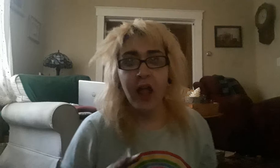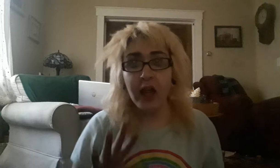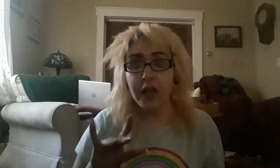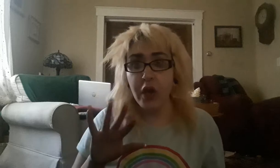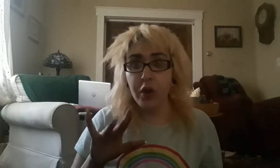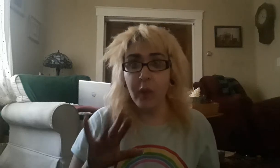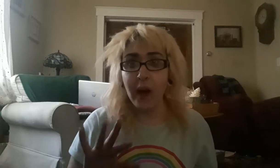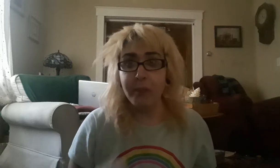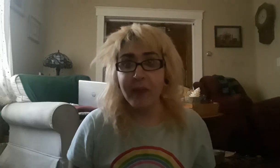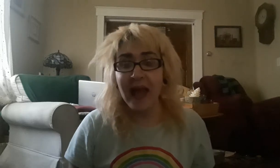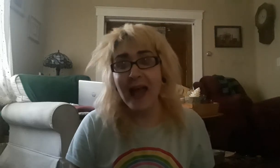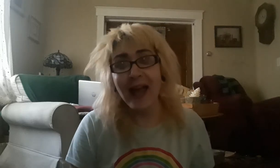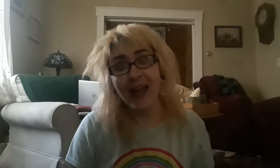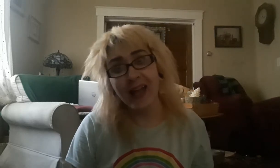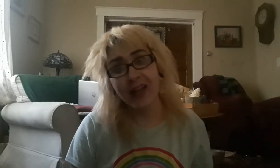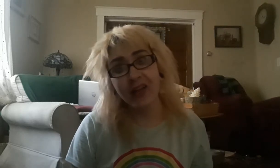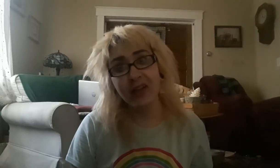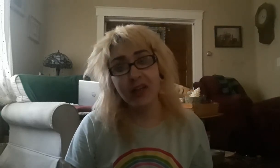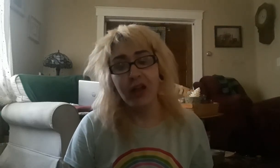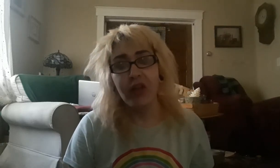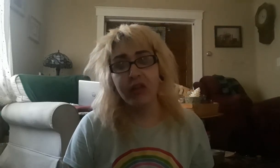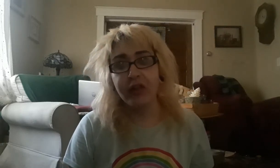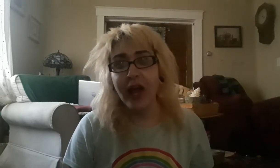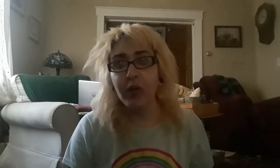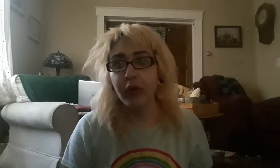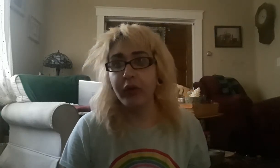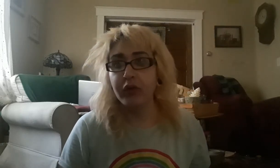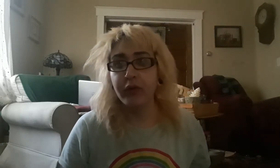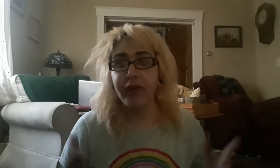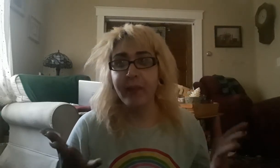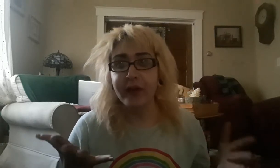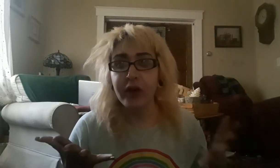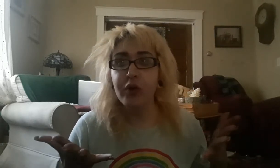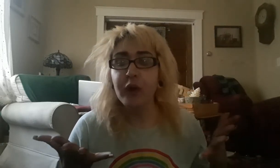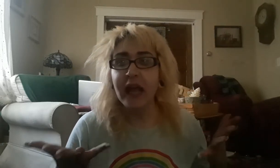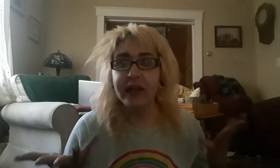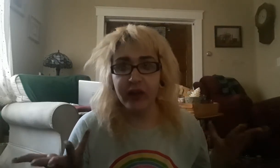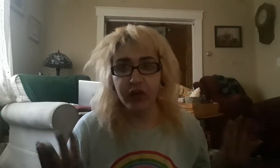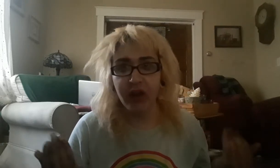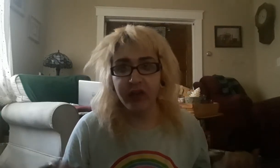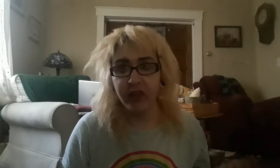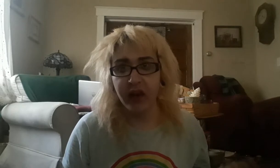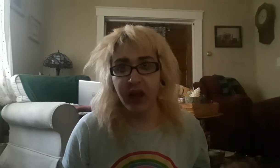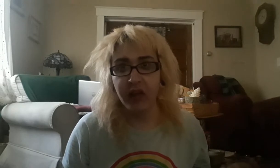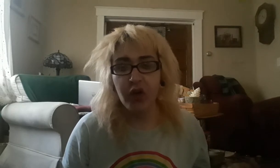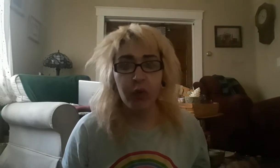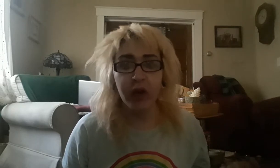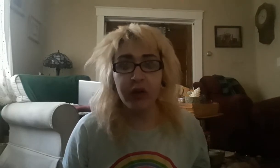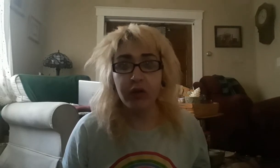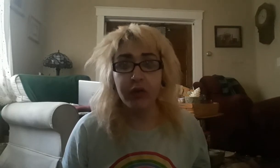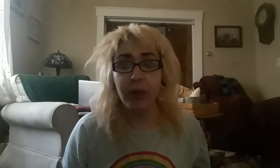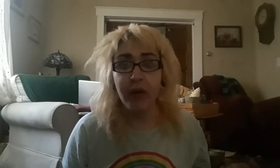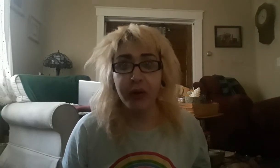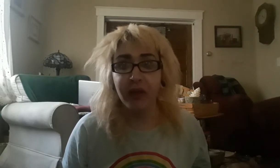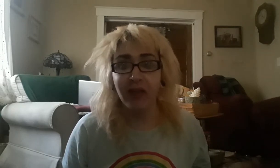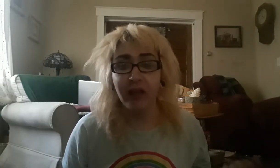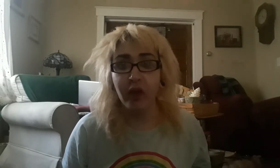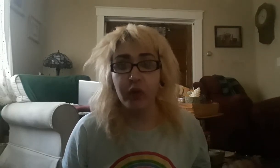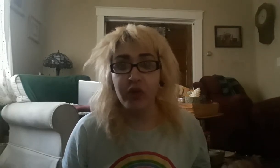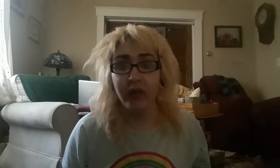Hello, I'm back. So now we are going to learn something new and interesting today. We're not going to learn American Sign Language this